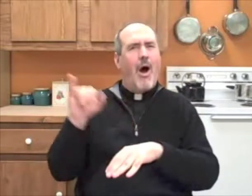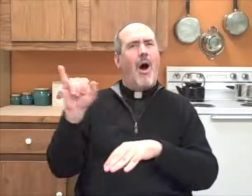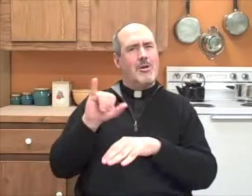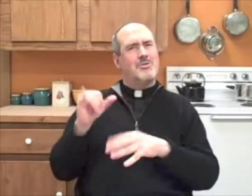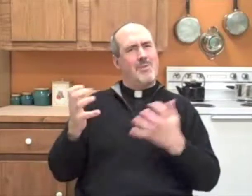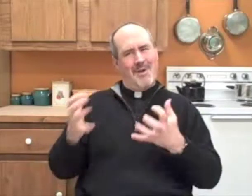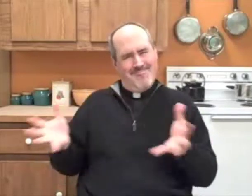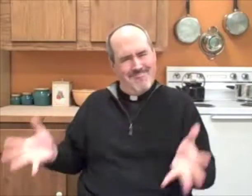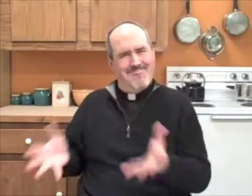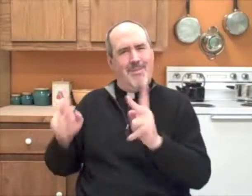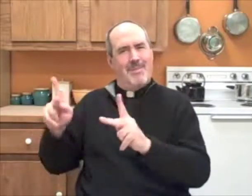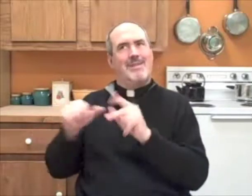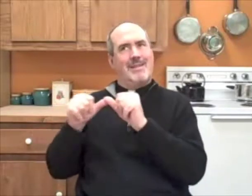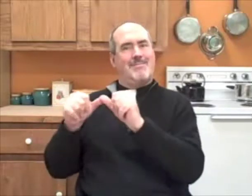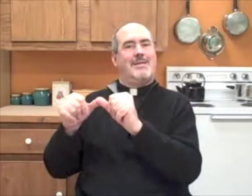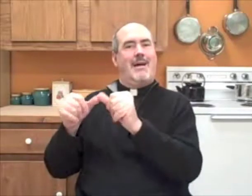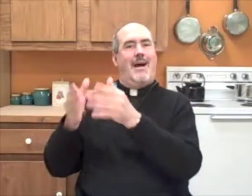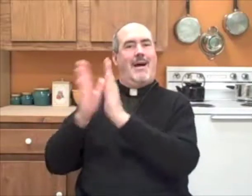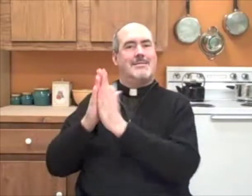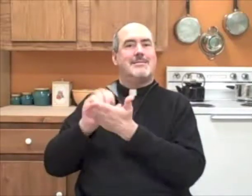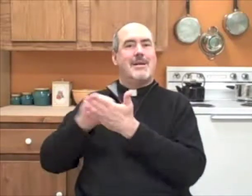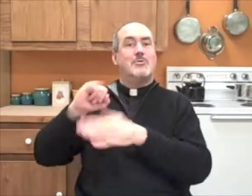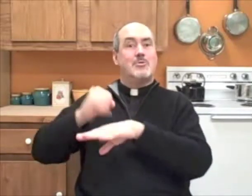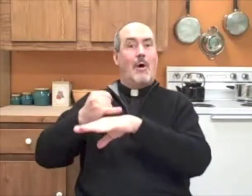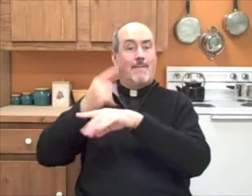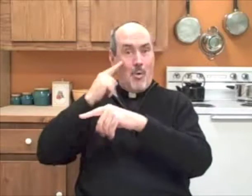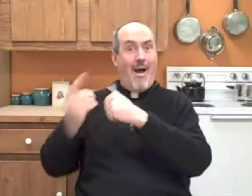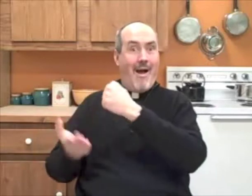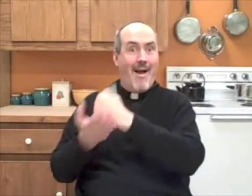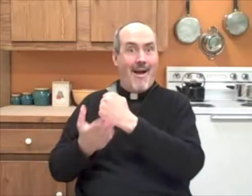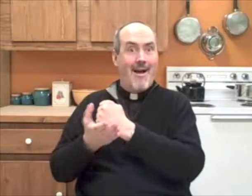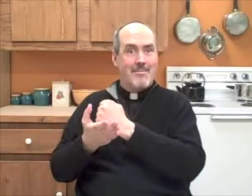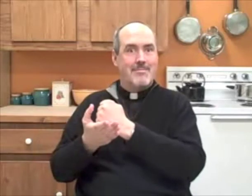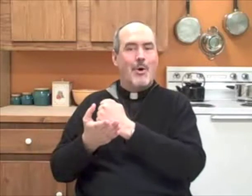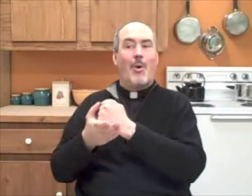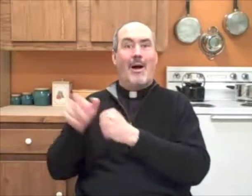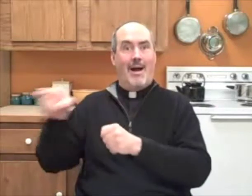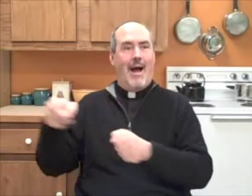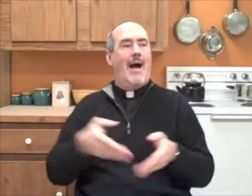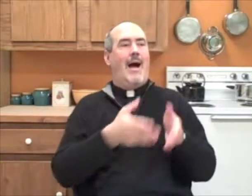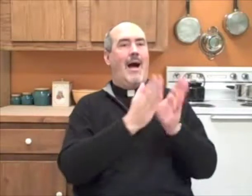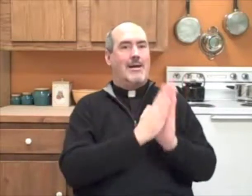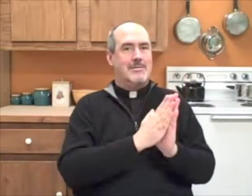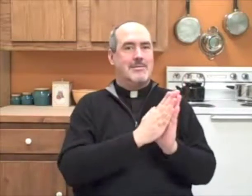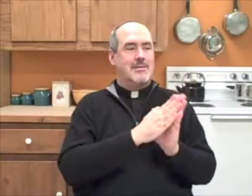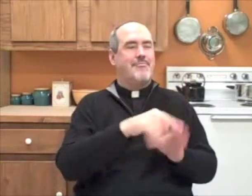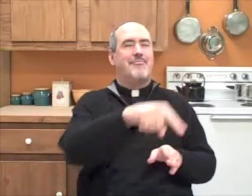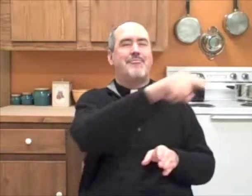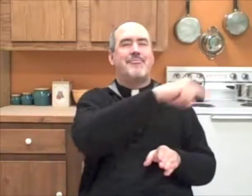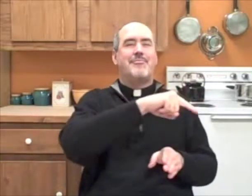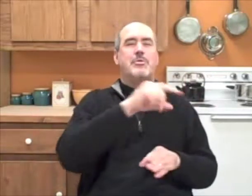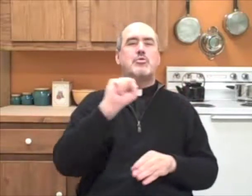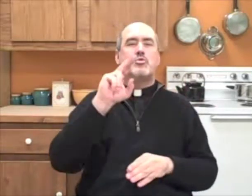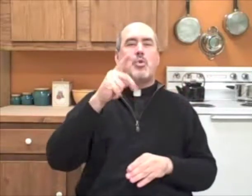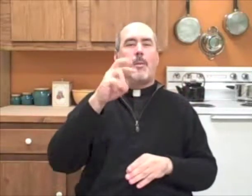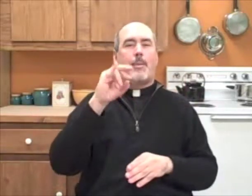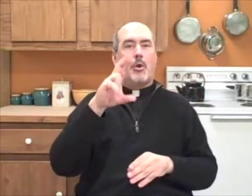He loved Saint Joseph, and so he encouraged people to continue asking him for help.